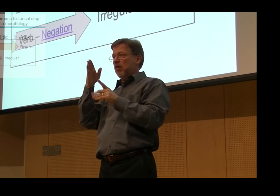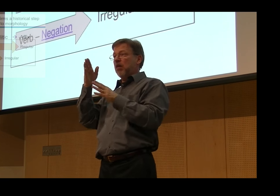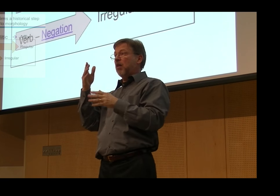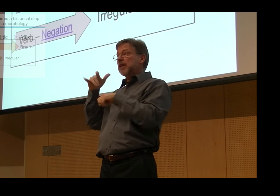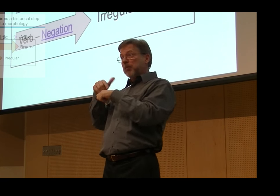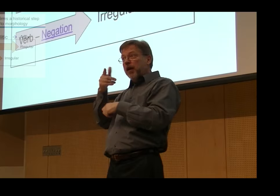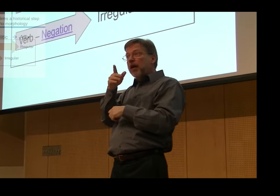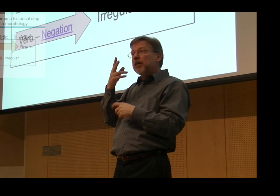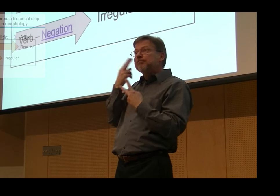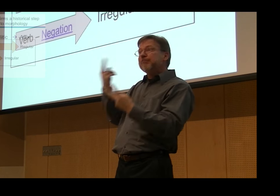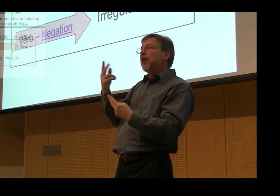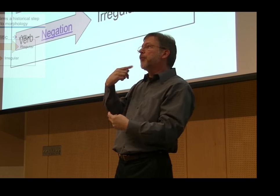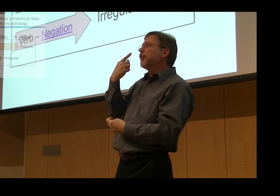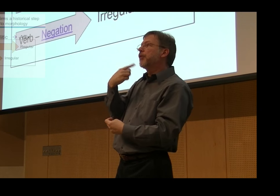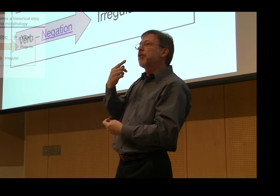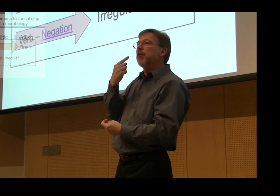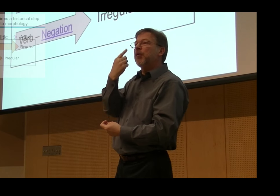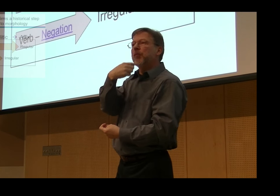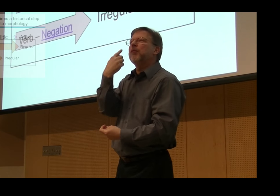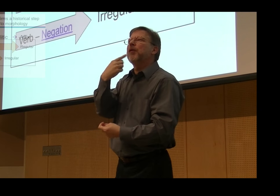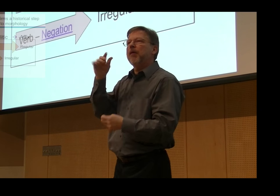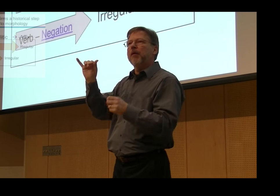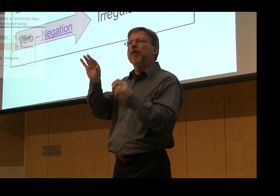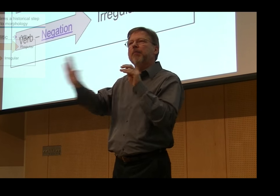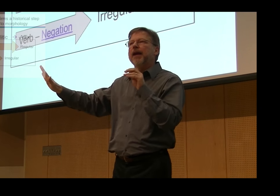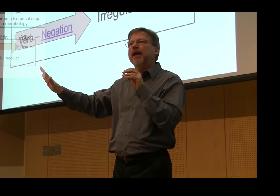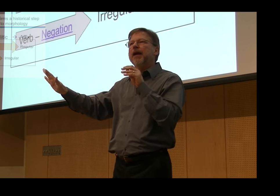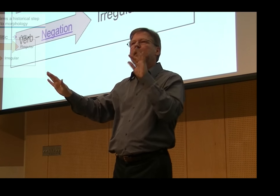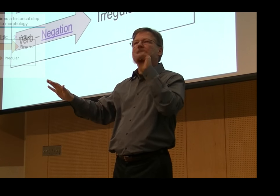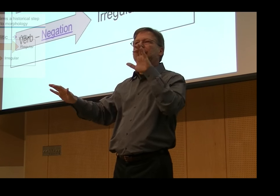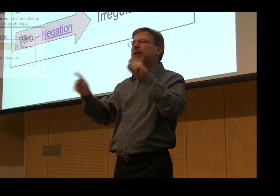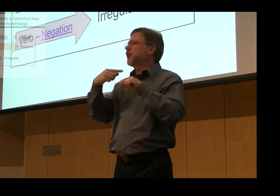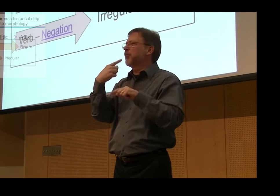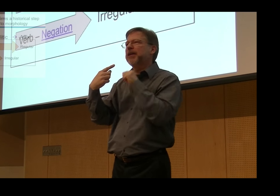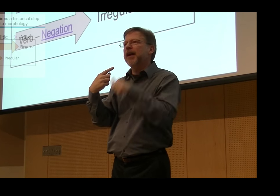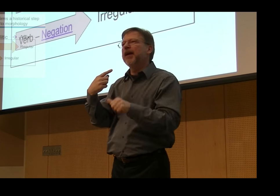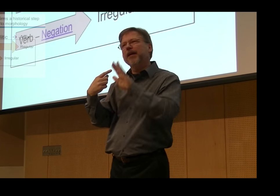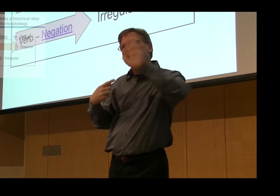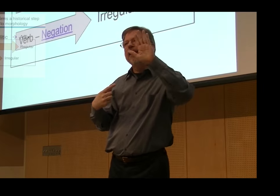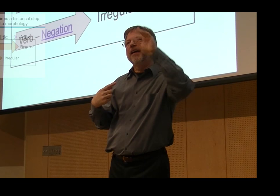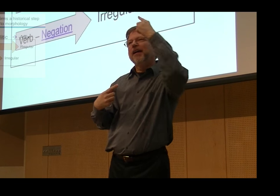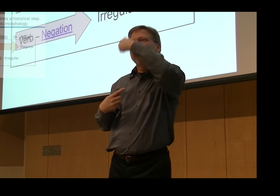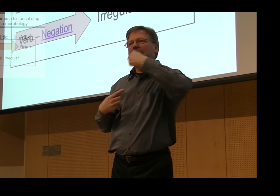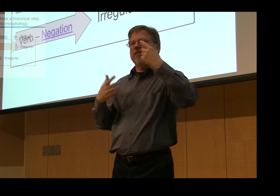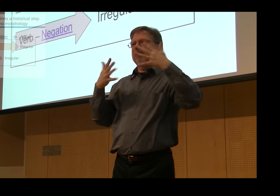people then naturally can develop new signs as a result of this combination of multiple features or